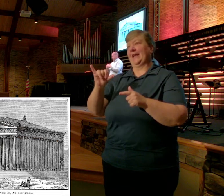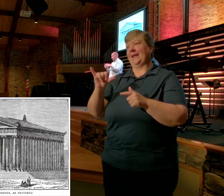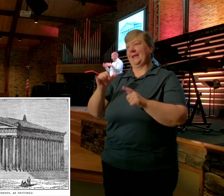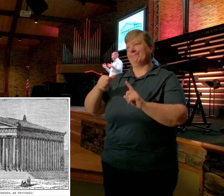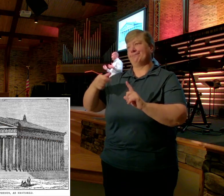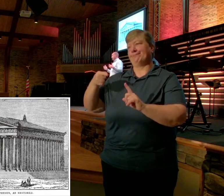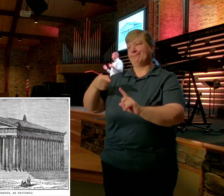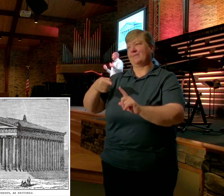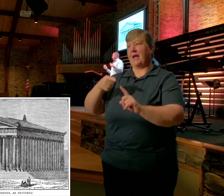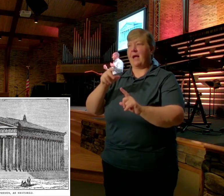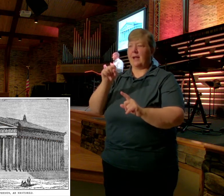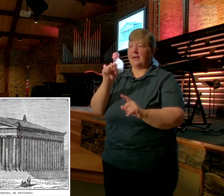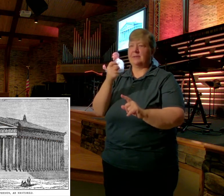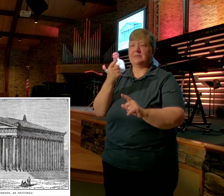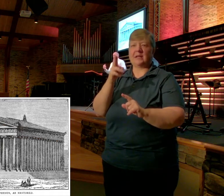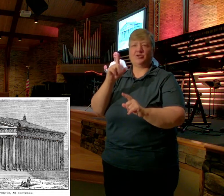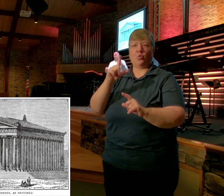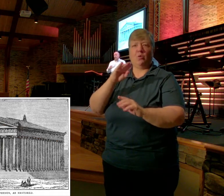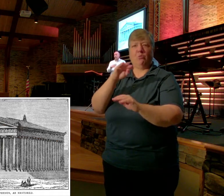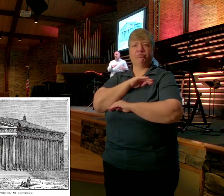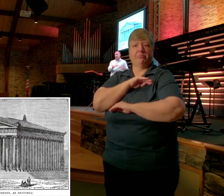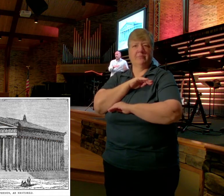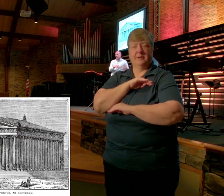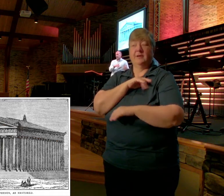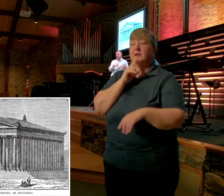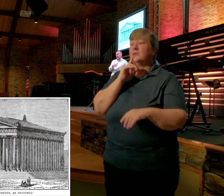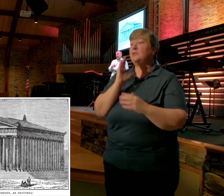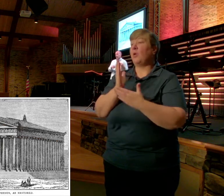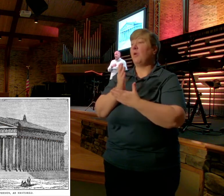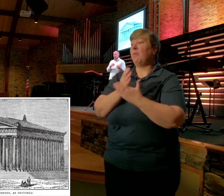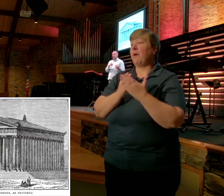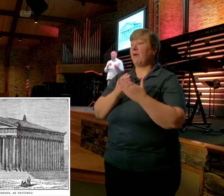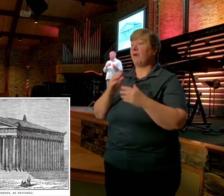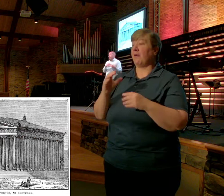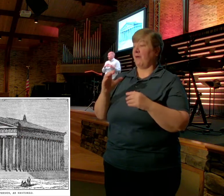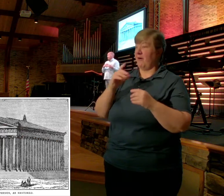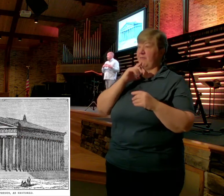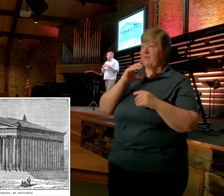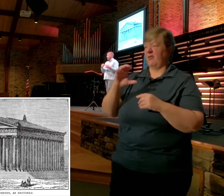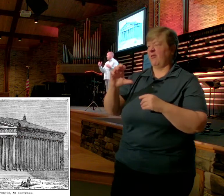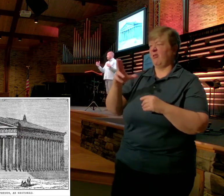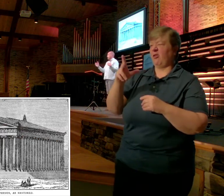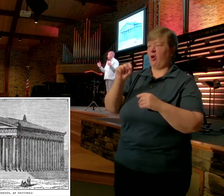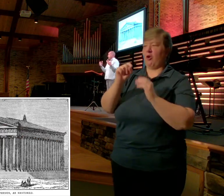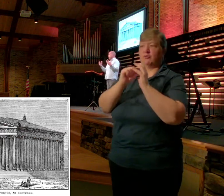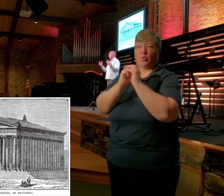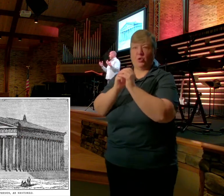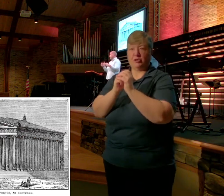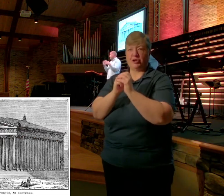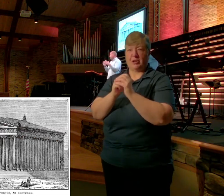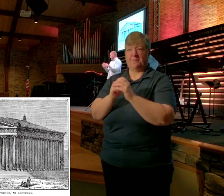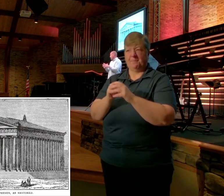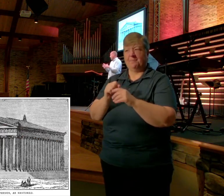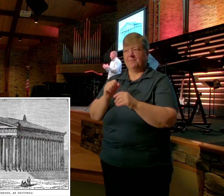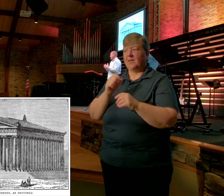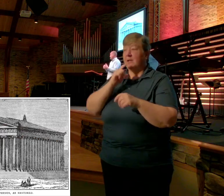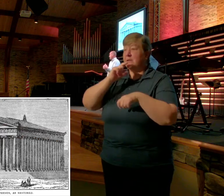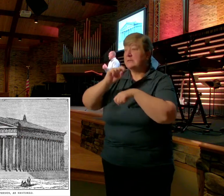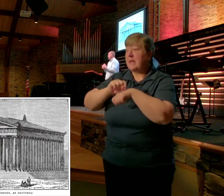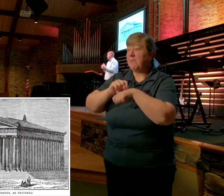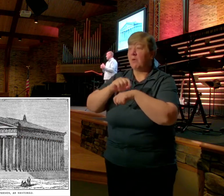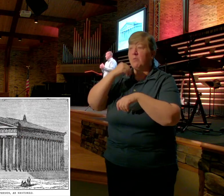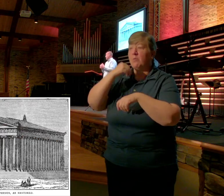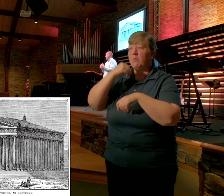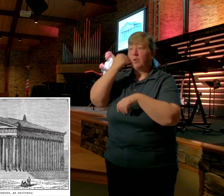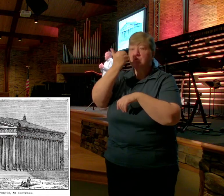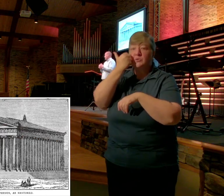sexual fulfillment And so part of the cultic worship there At times was With temple prostitution